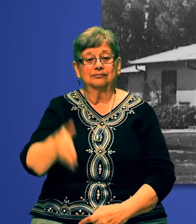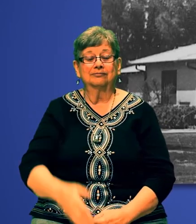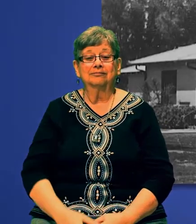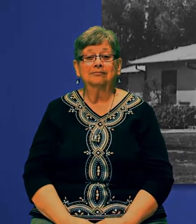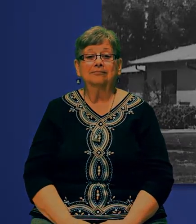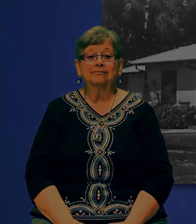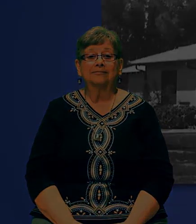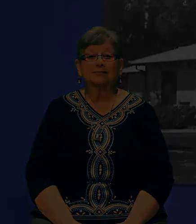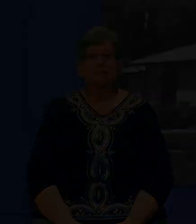There's a meeting for couple I'm the rest us The years we It's